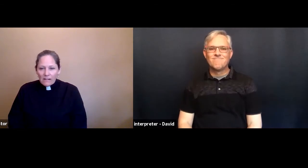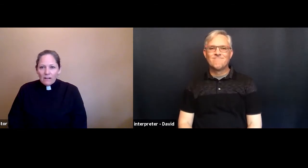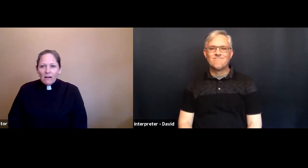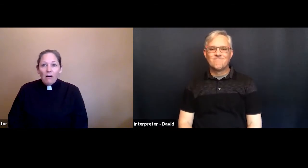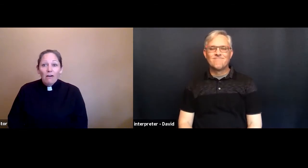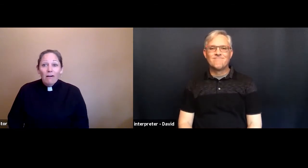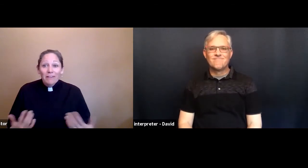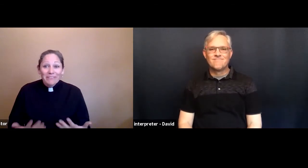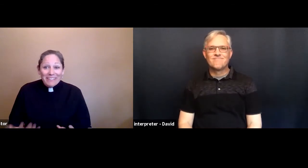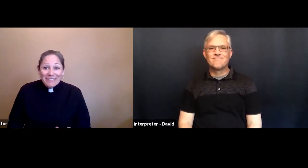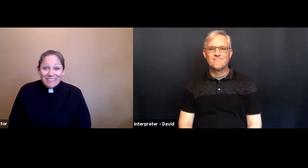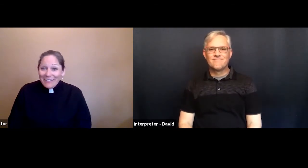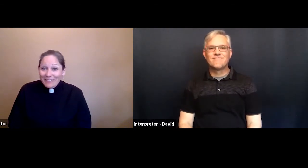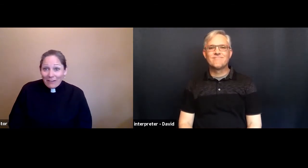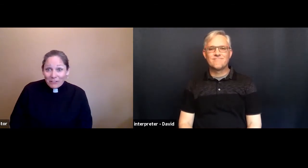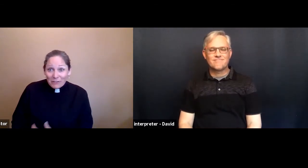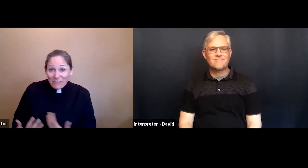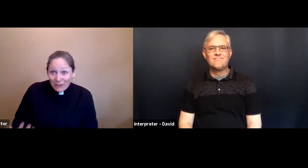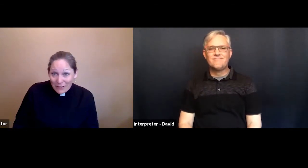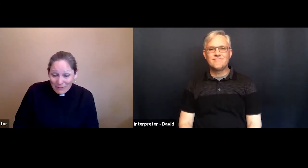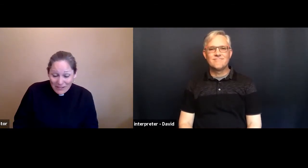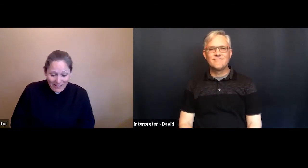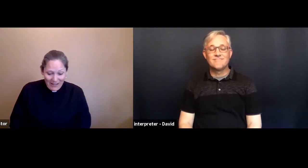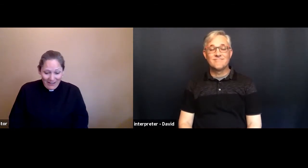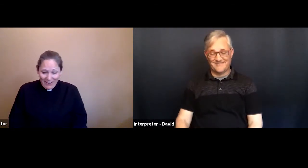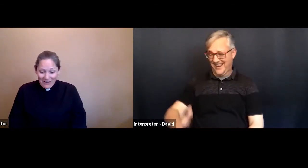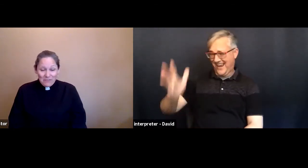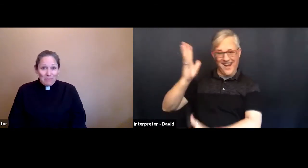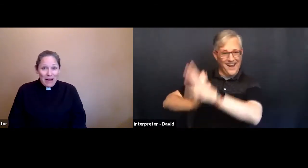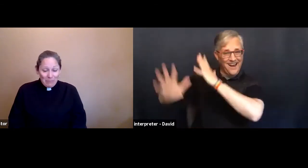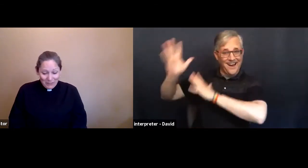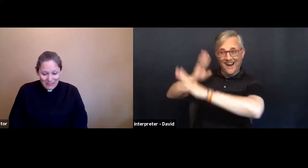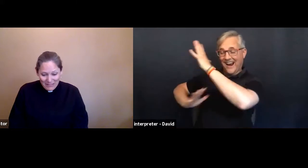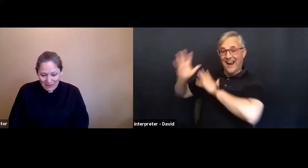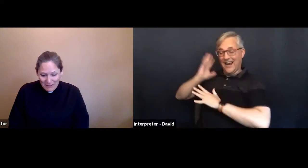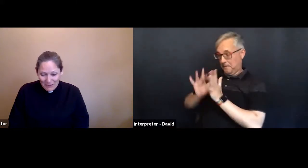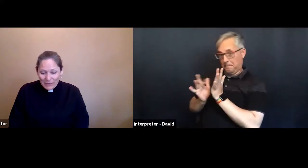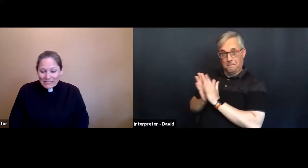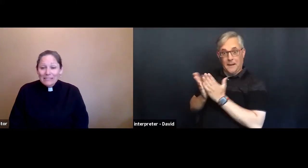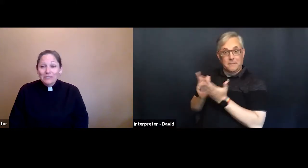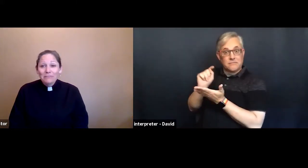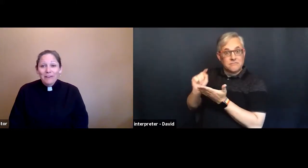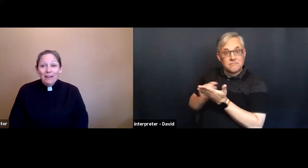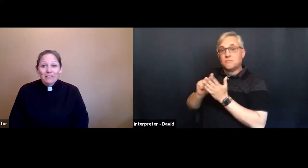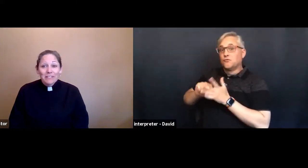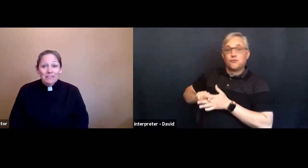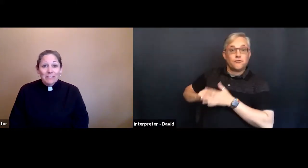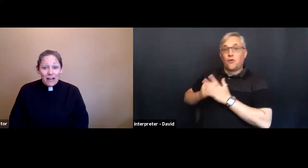All of these years later, after the very beginning of the Bible, we still find ourselves in